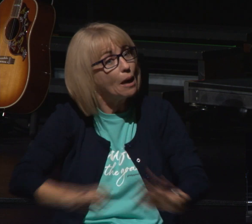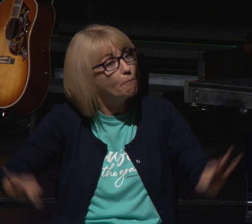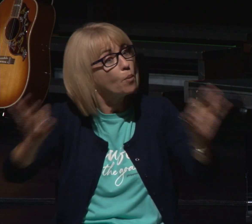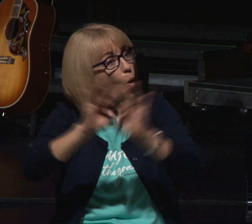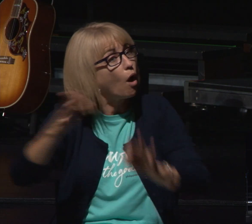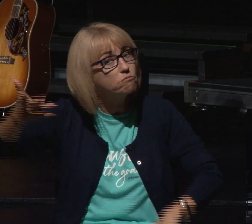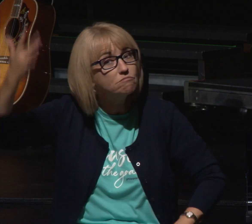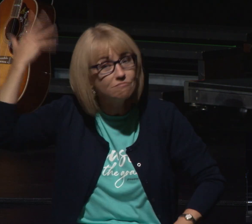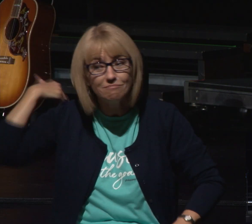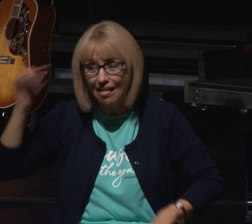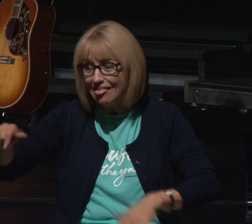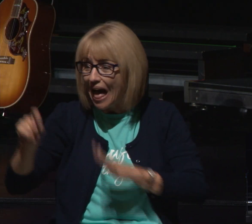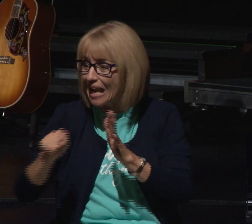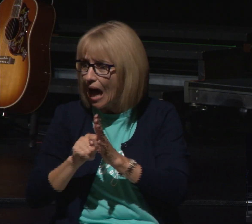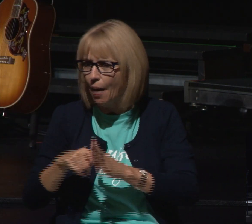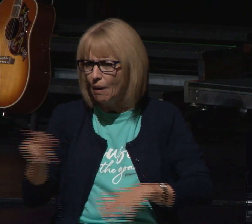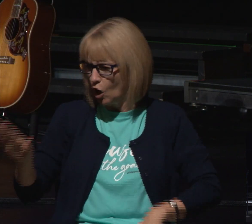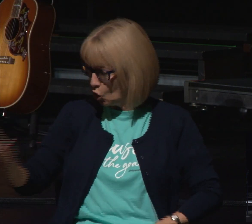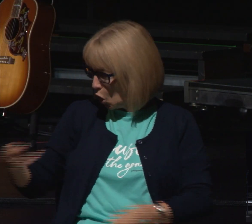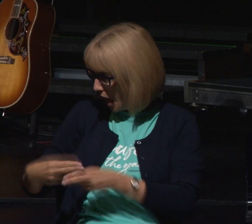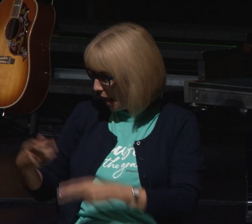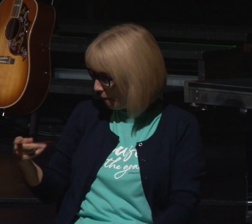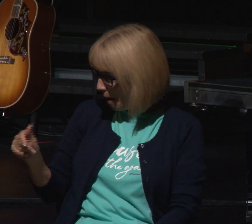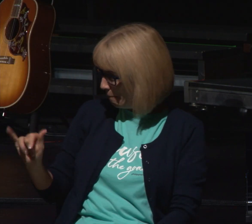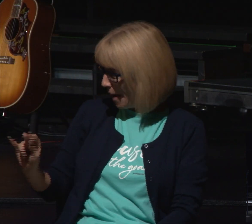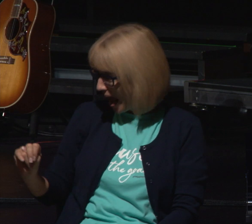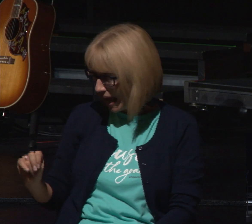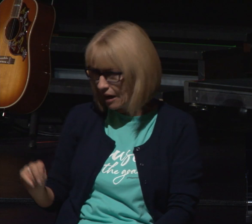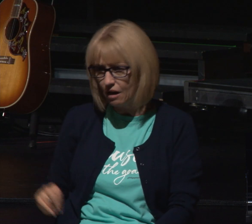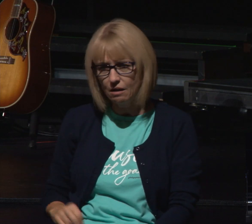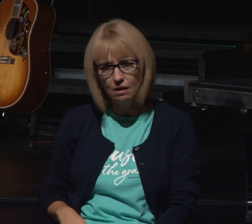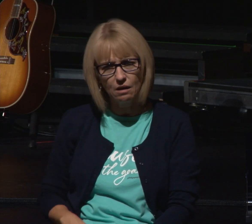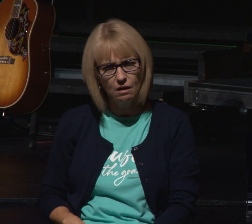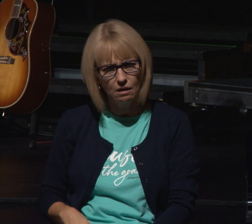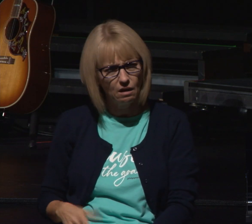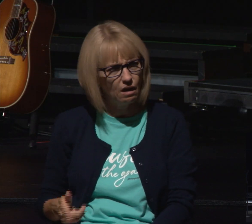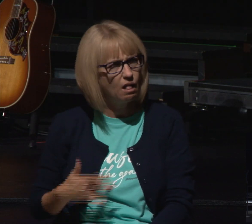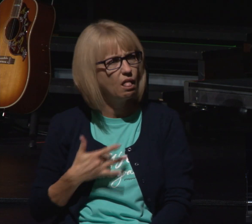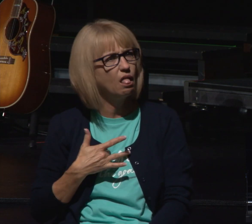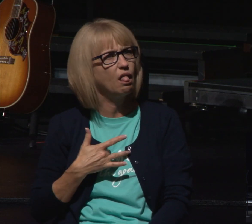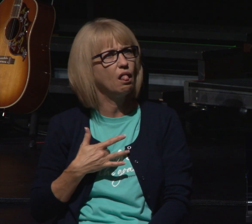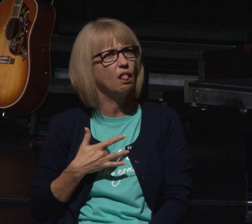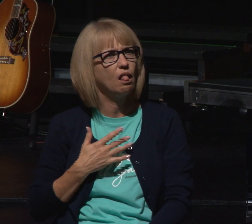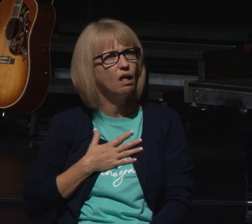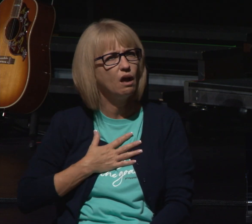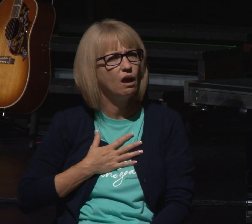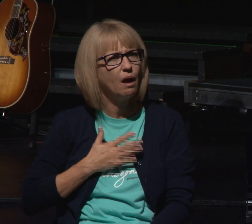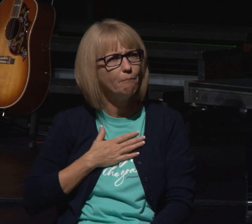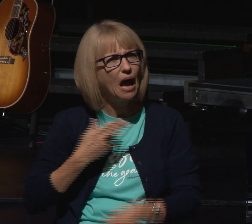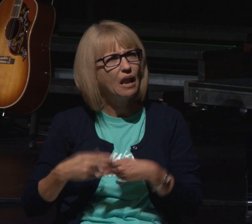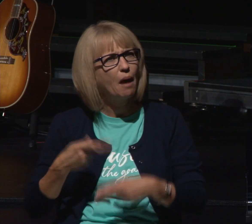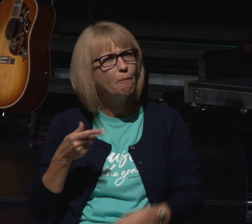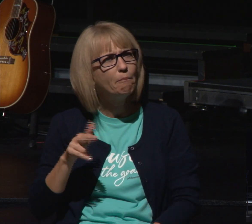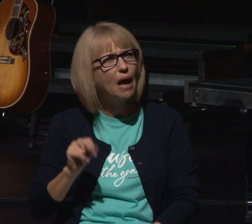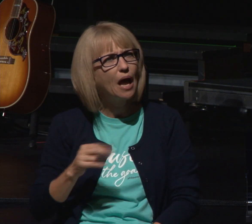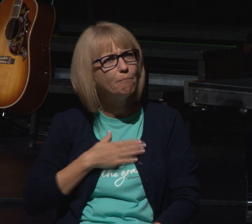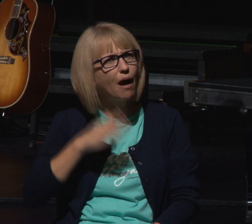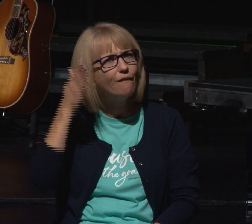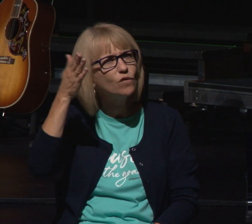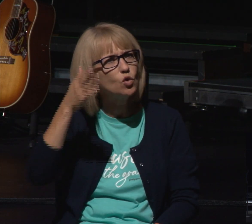here's this young boy growing up who's named pain you're a pain in life your future is a pain